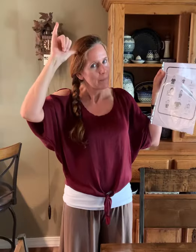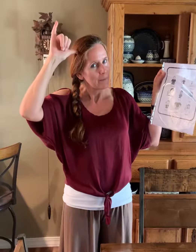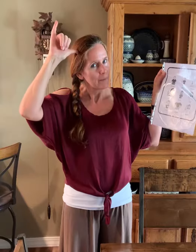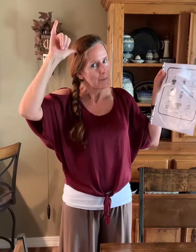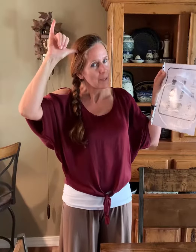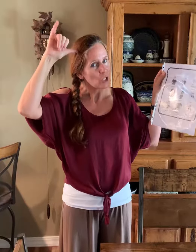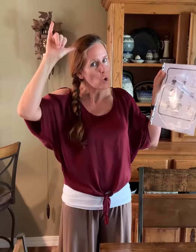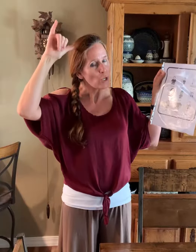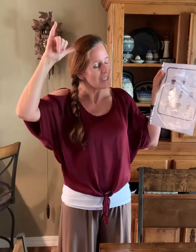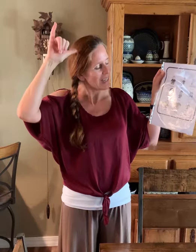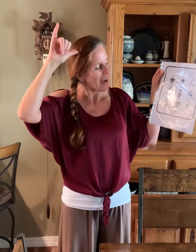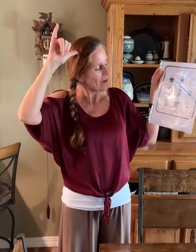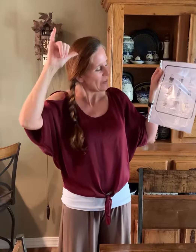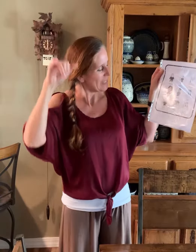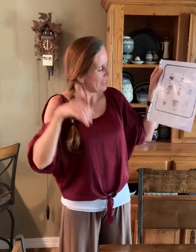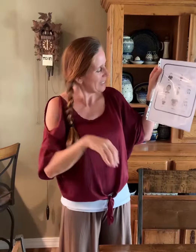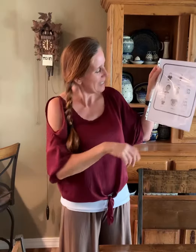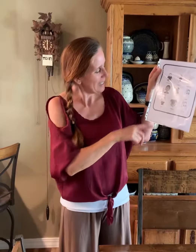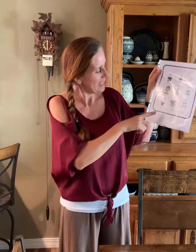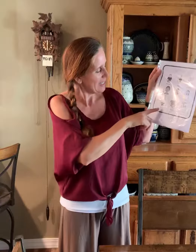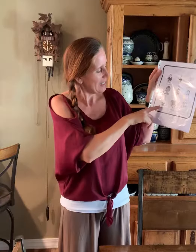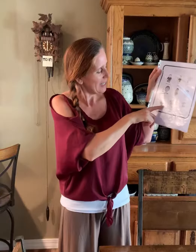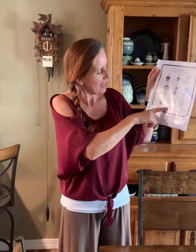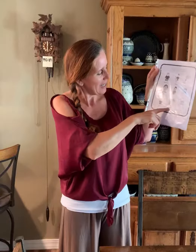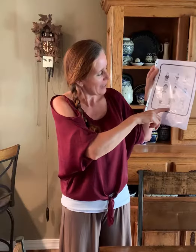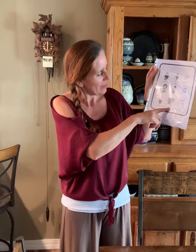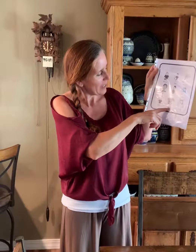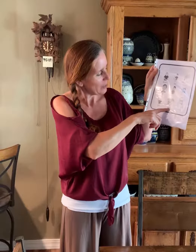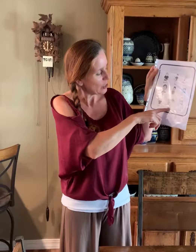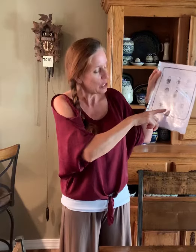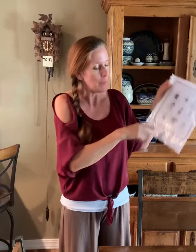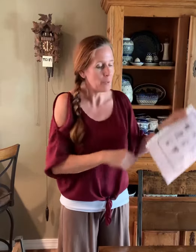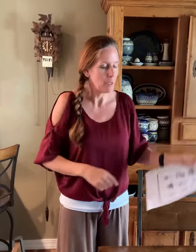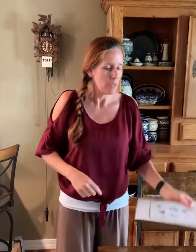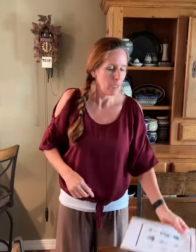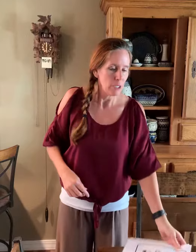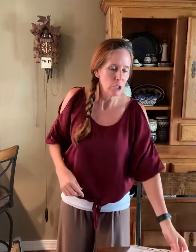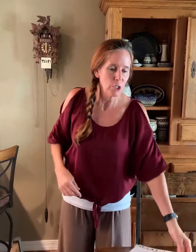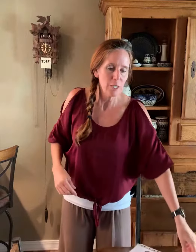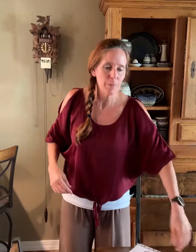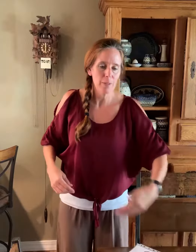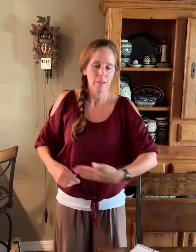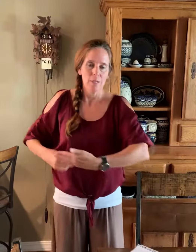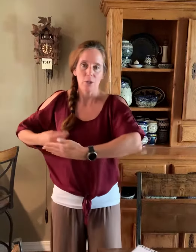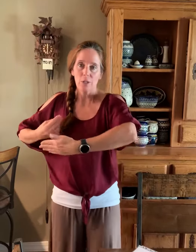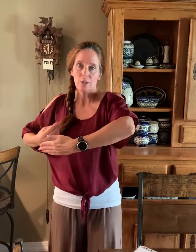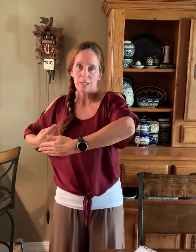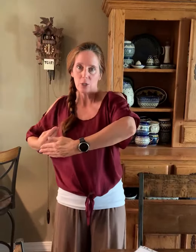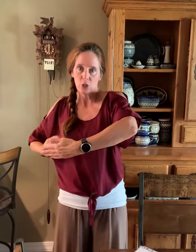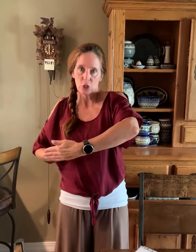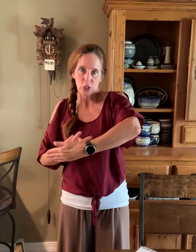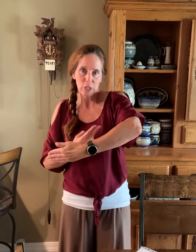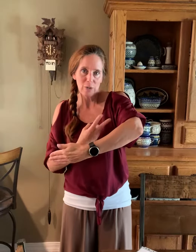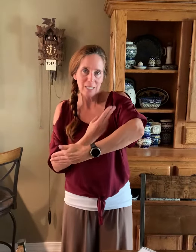Got your horn. Cow. And then we have sheep. Sheep. You're going to look like you're shearing